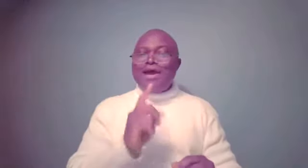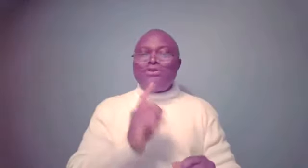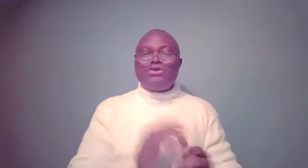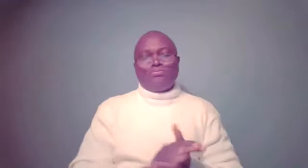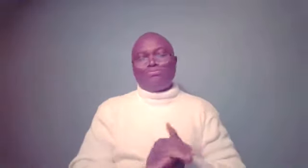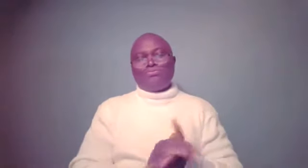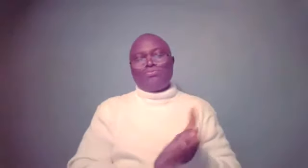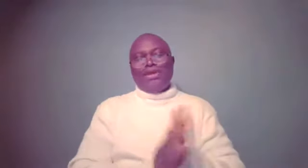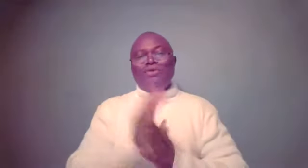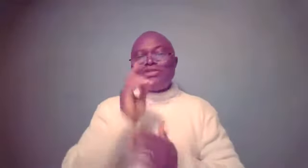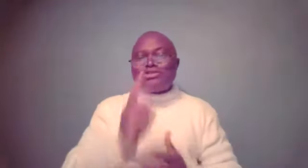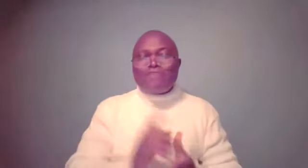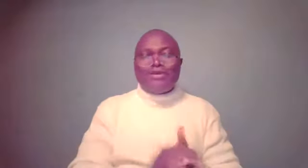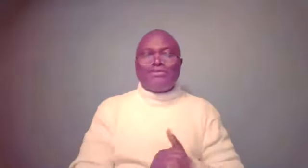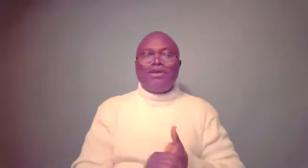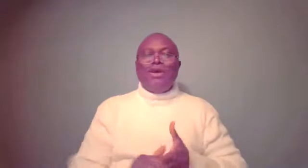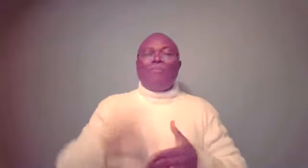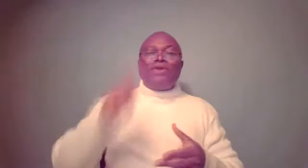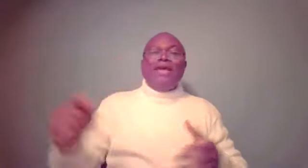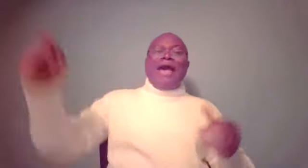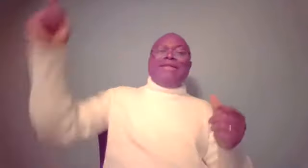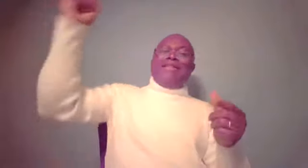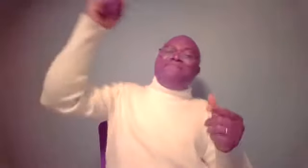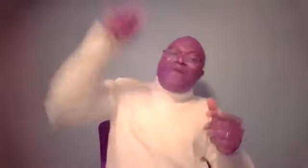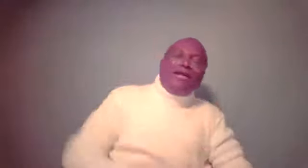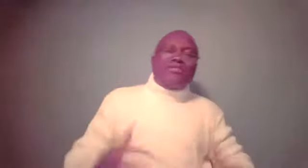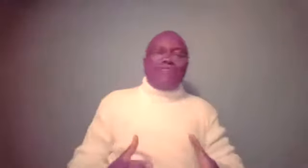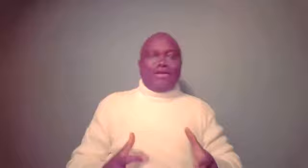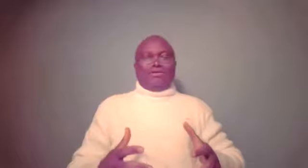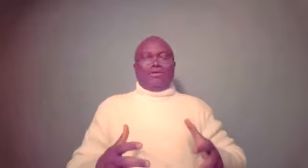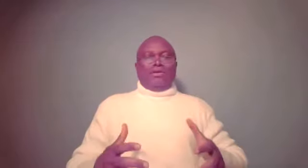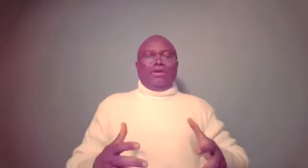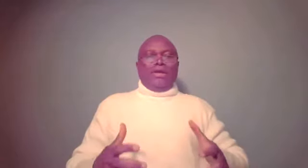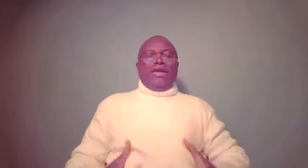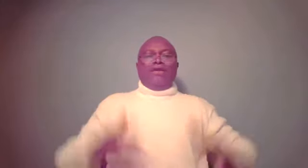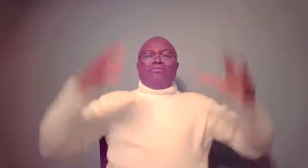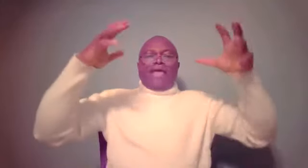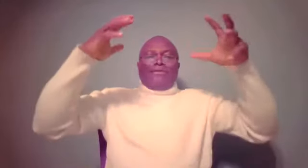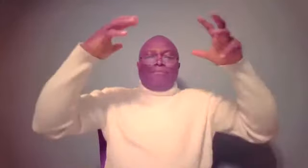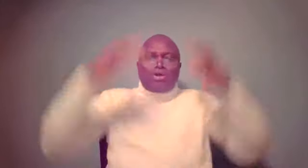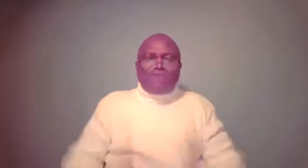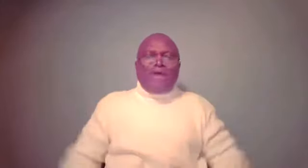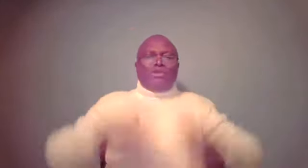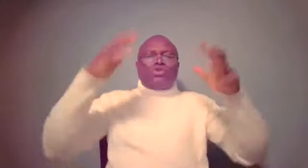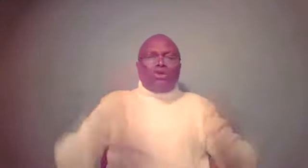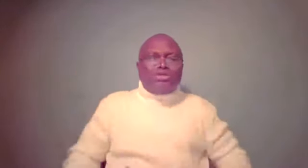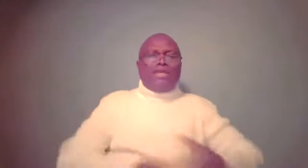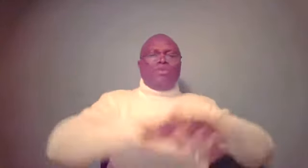mind you, it was a servant, but an elevated servant that Potiphar trusted him with